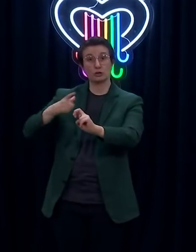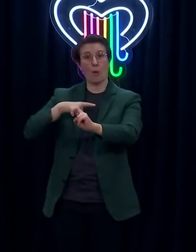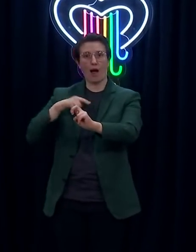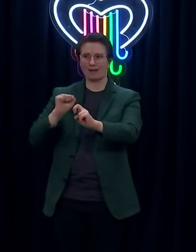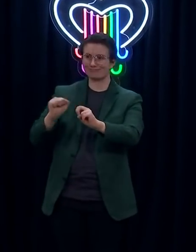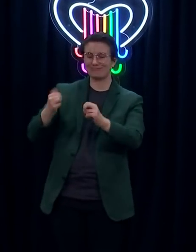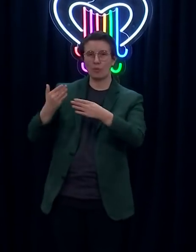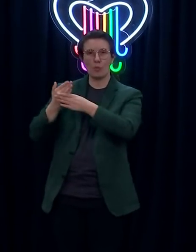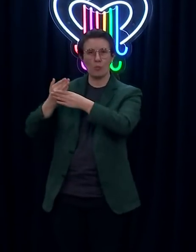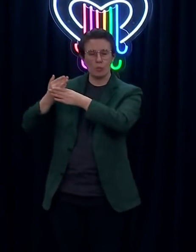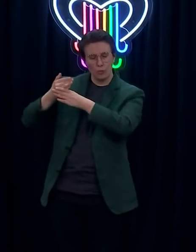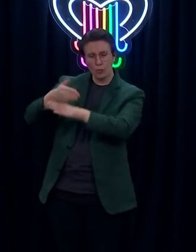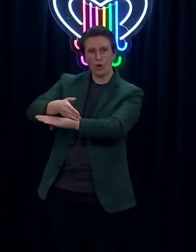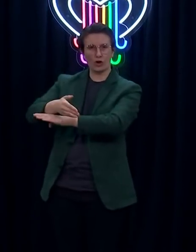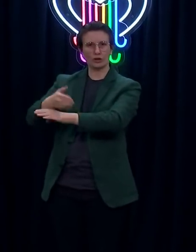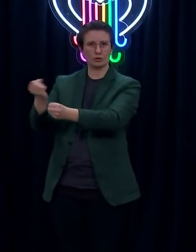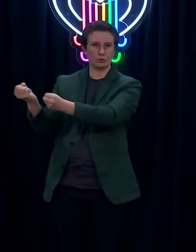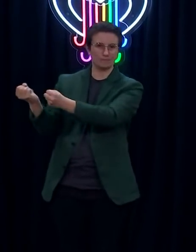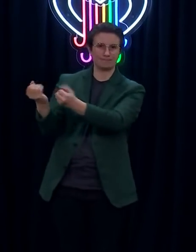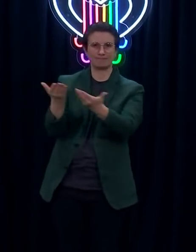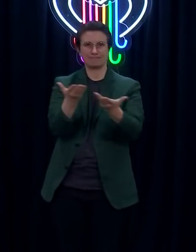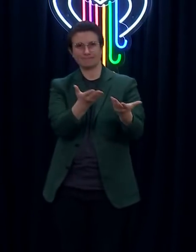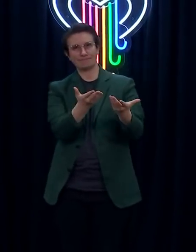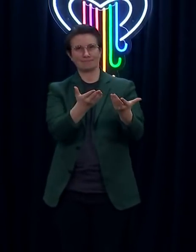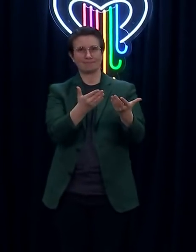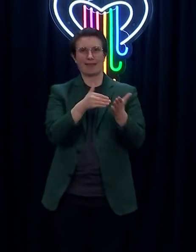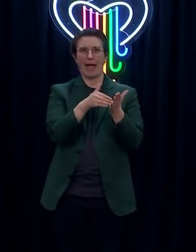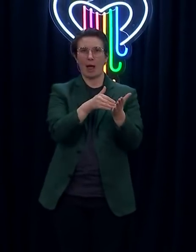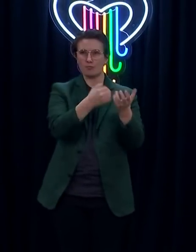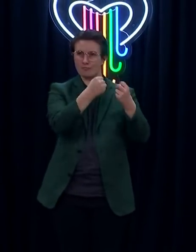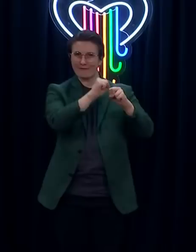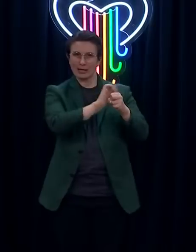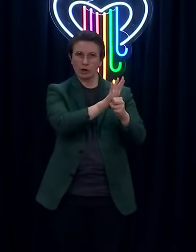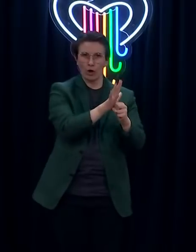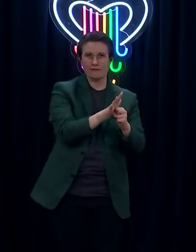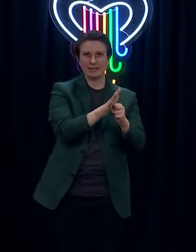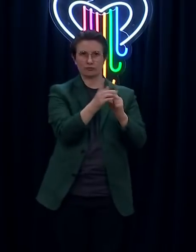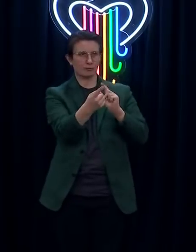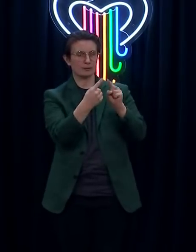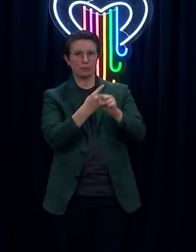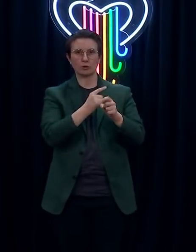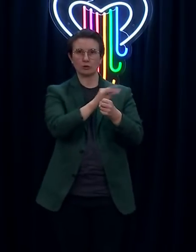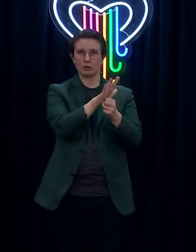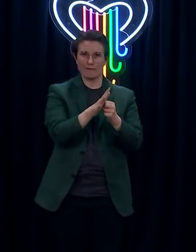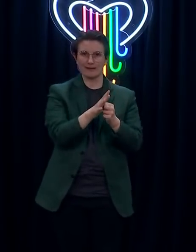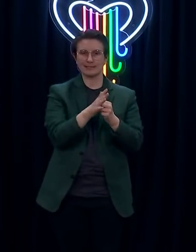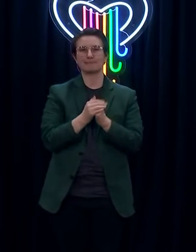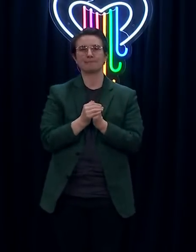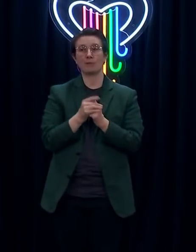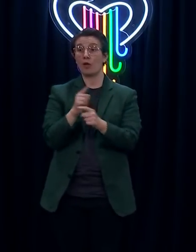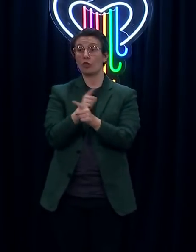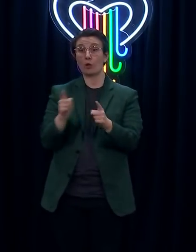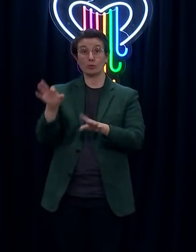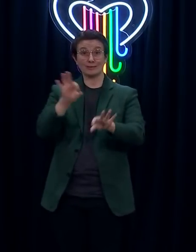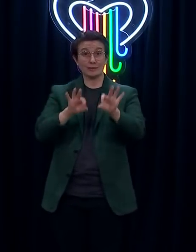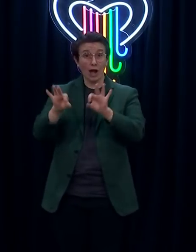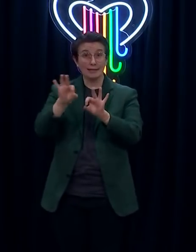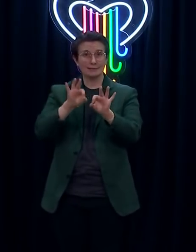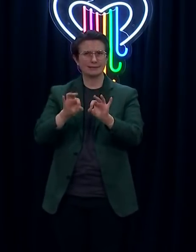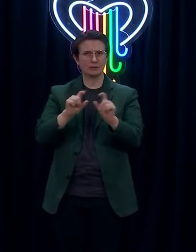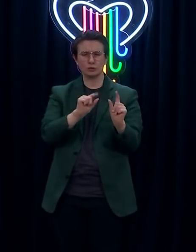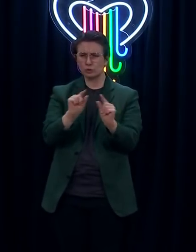response. Scientists have helped us save lives through contributions that span across epidemiology, modelling,